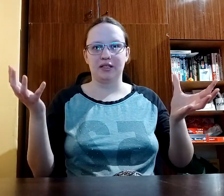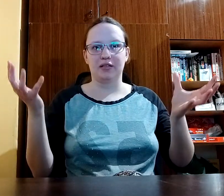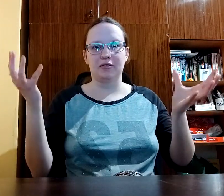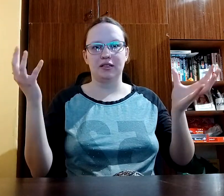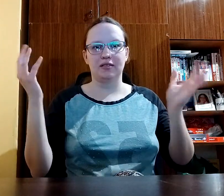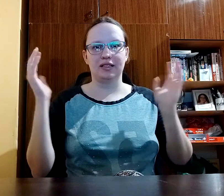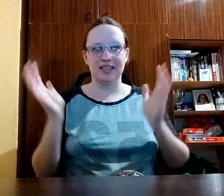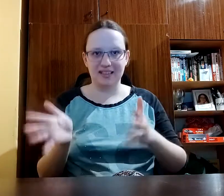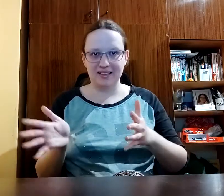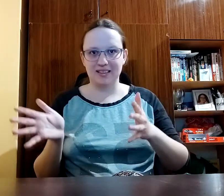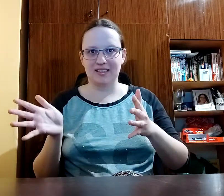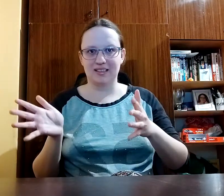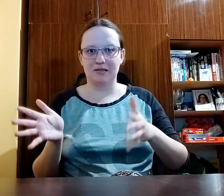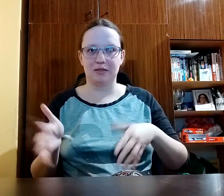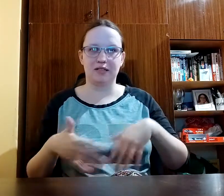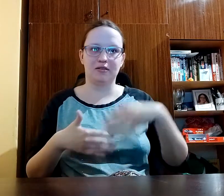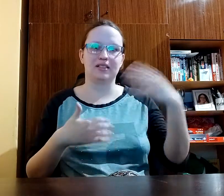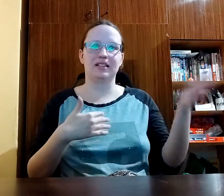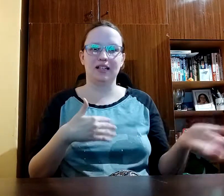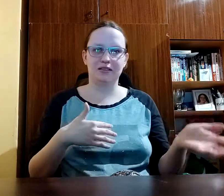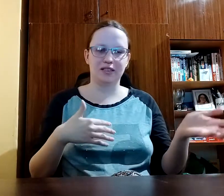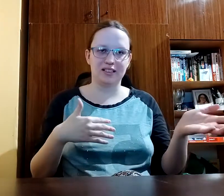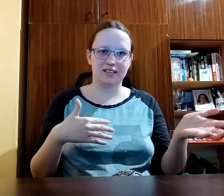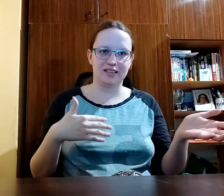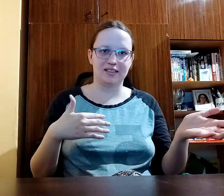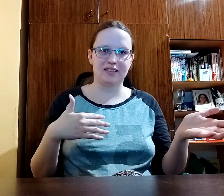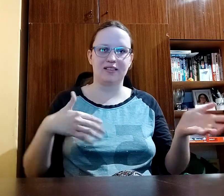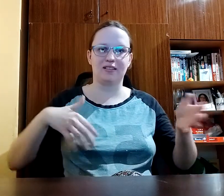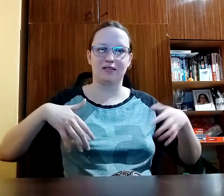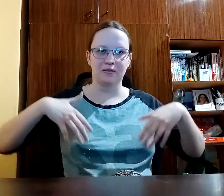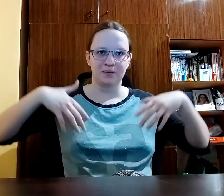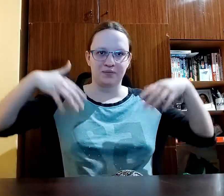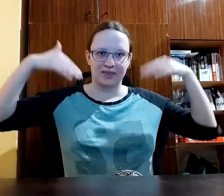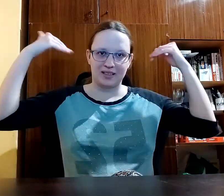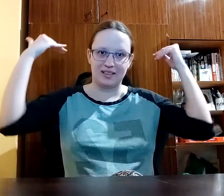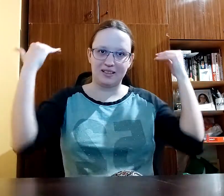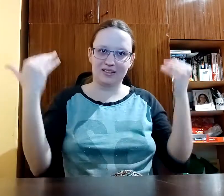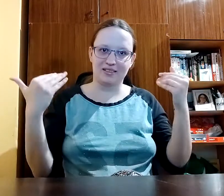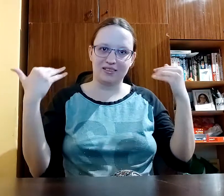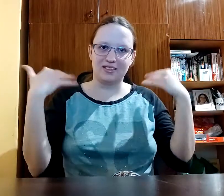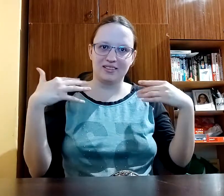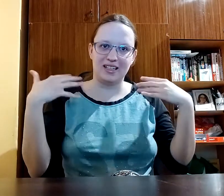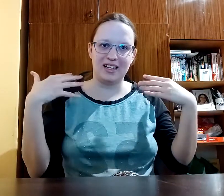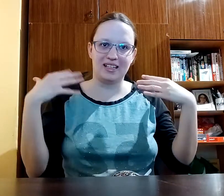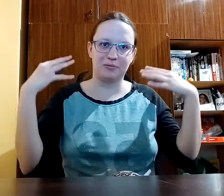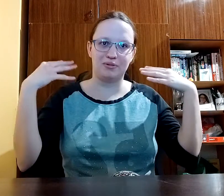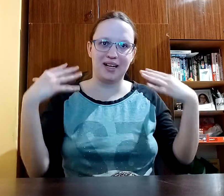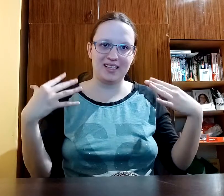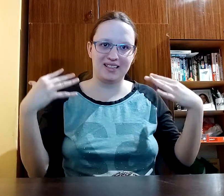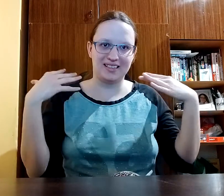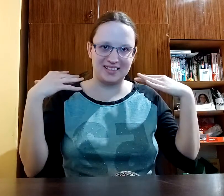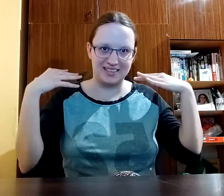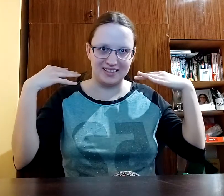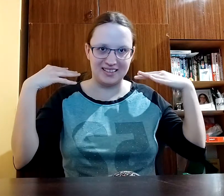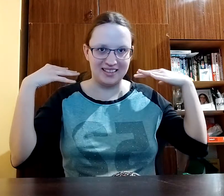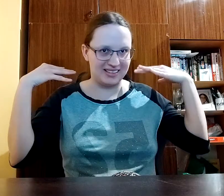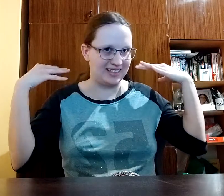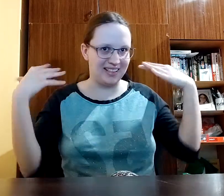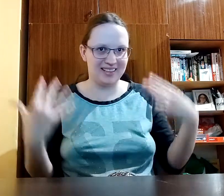going to the dentist when you're scared of dentists so it's good to practice let's say